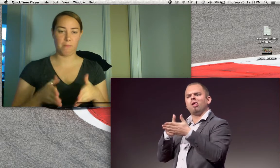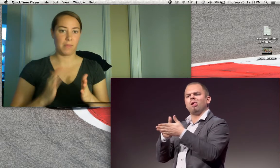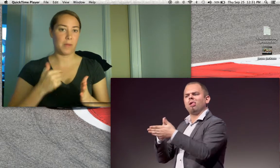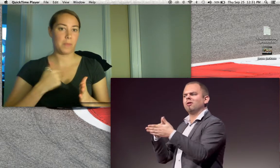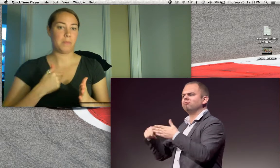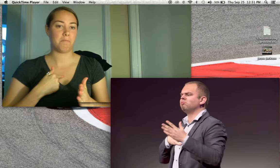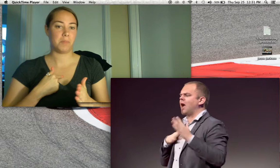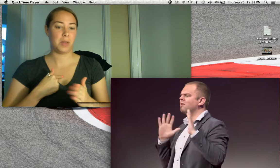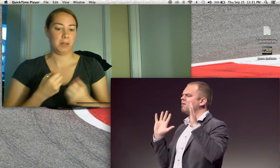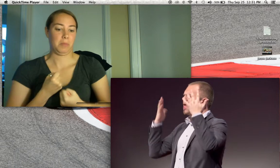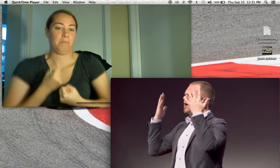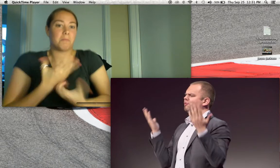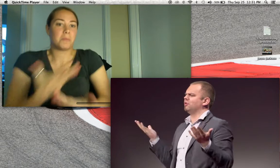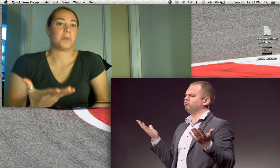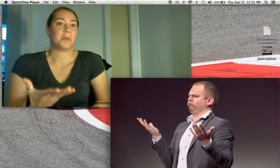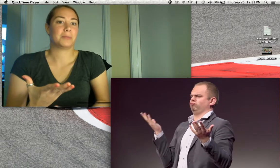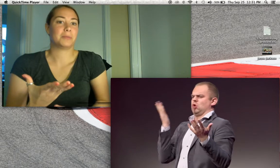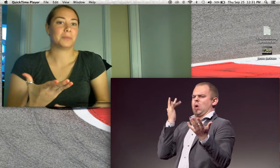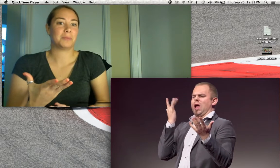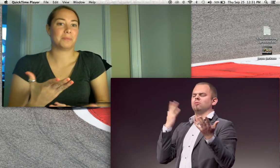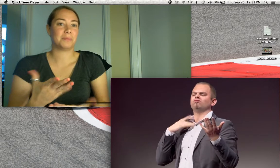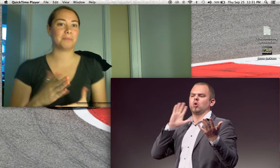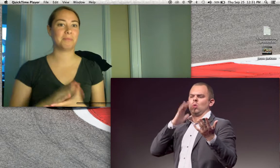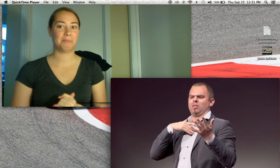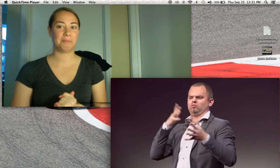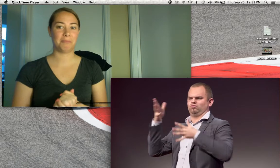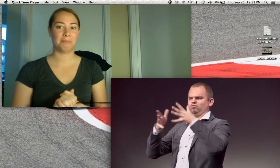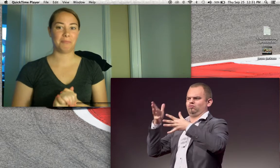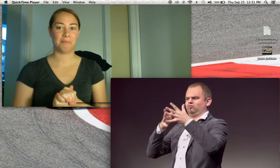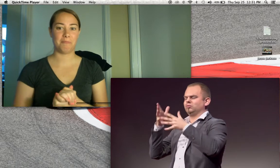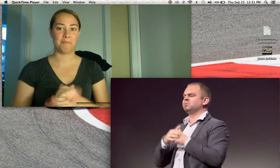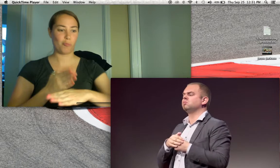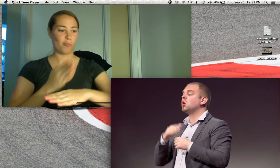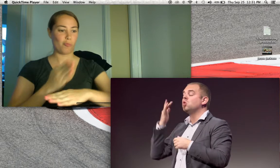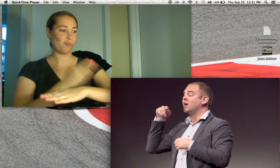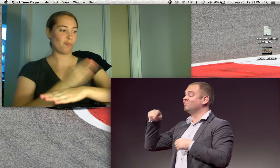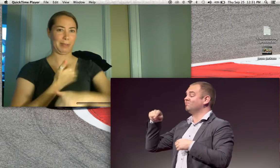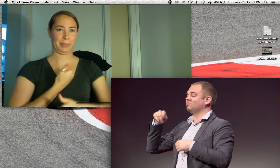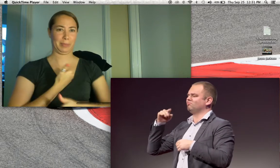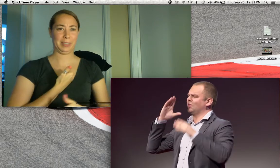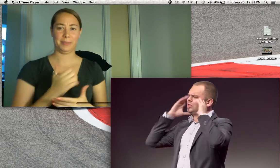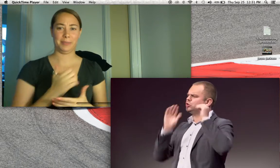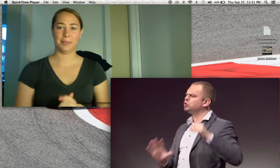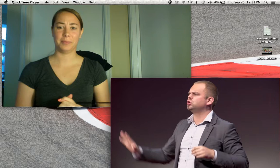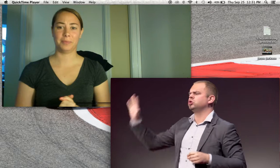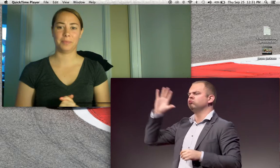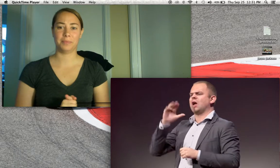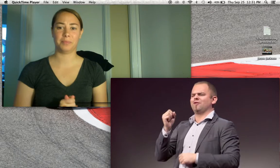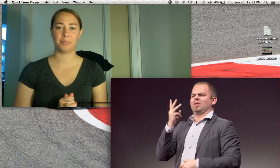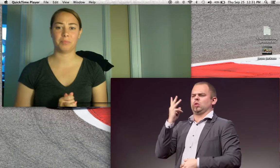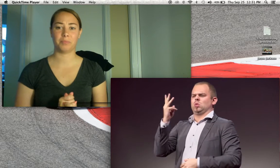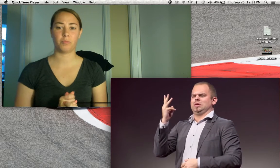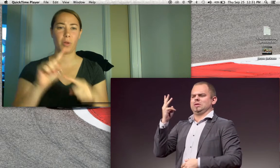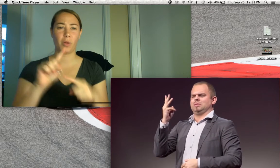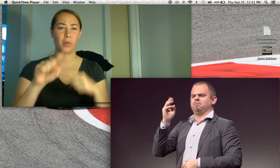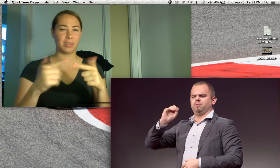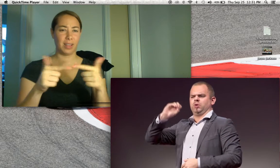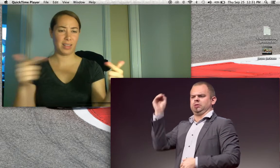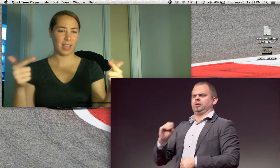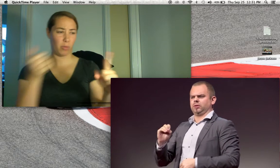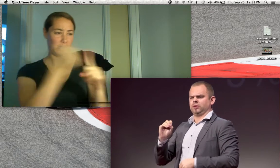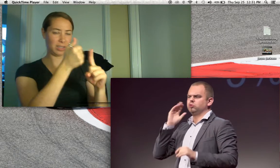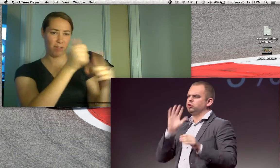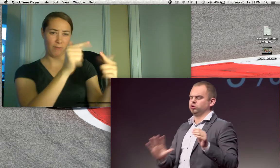So, this sign language, or this using of sign language, has given me some barriers in my life and that's what I'm going to do to do about it.